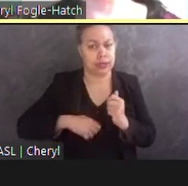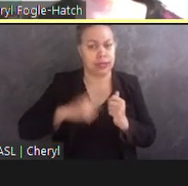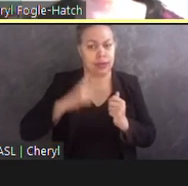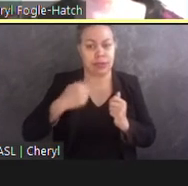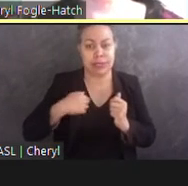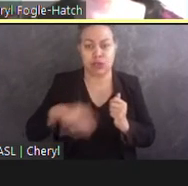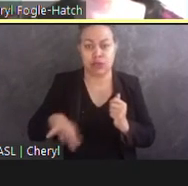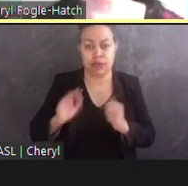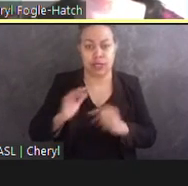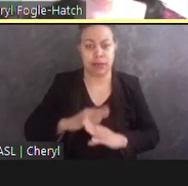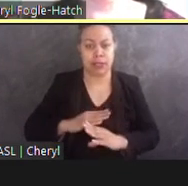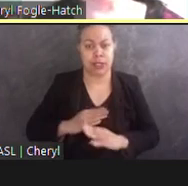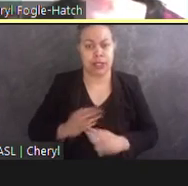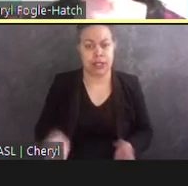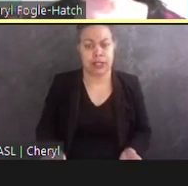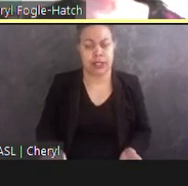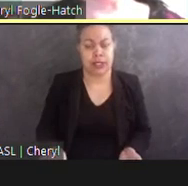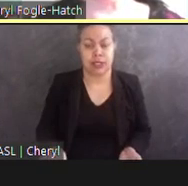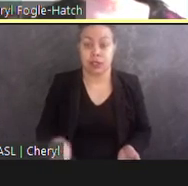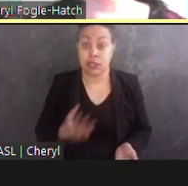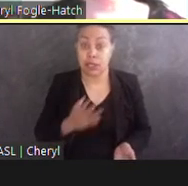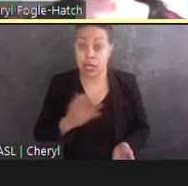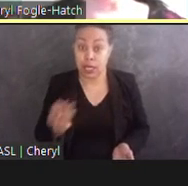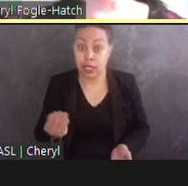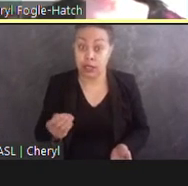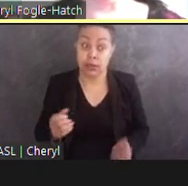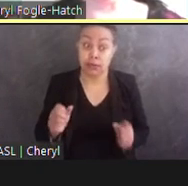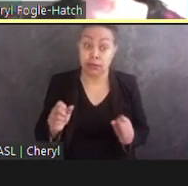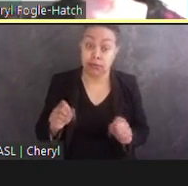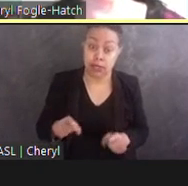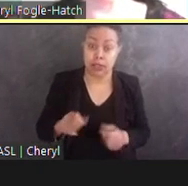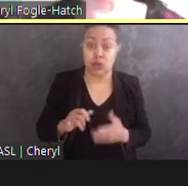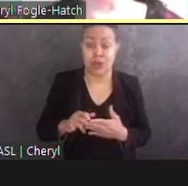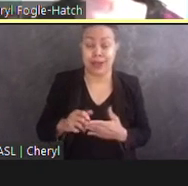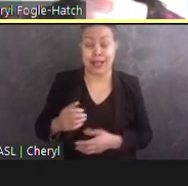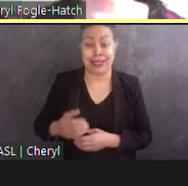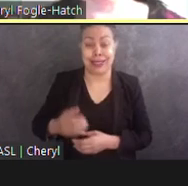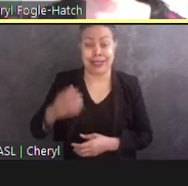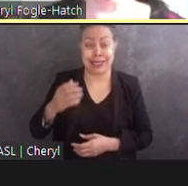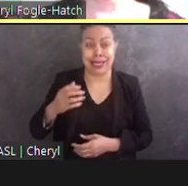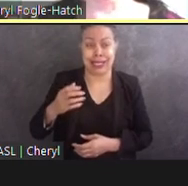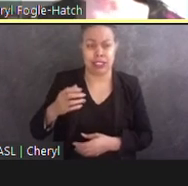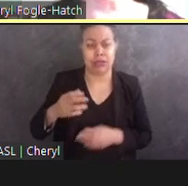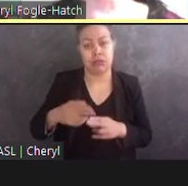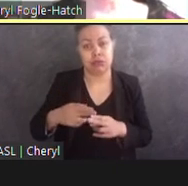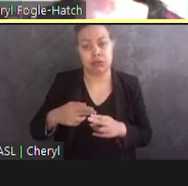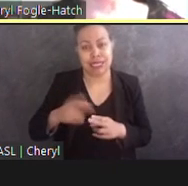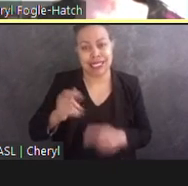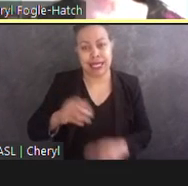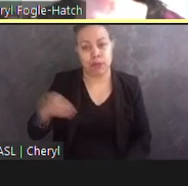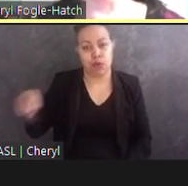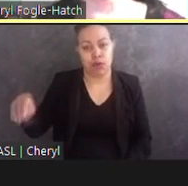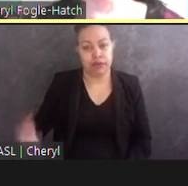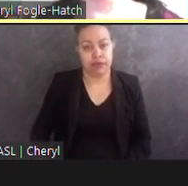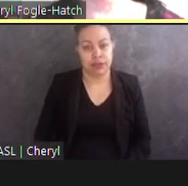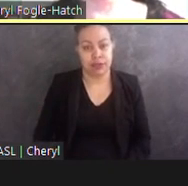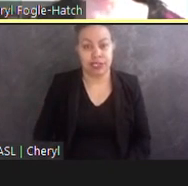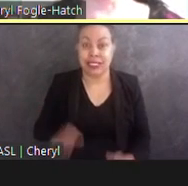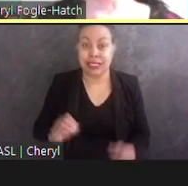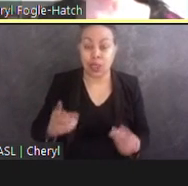Furthermore, it is possible that the stanchions could be moved and no one, blind or sighted, would be warned of